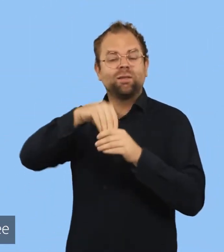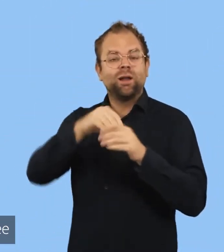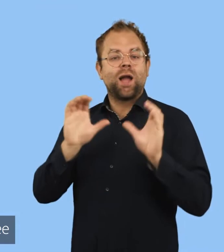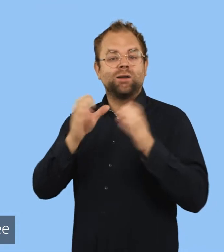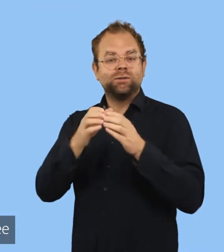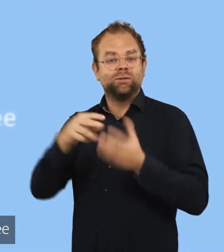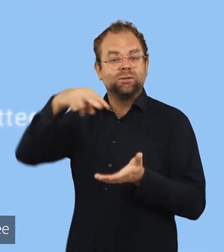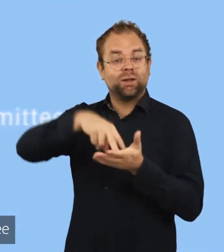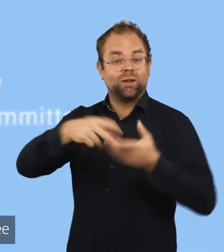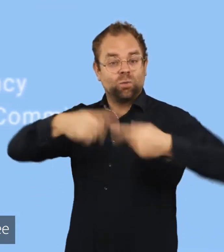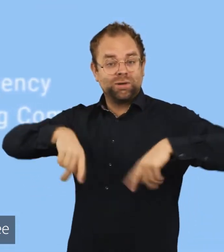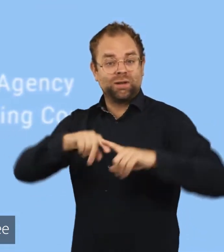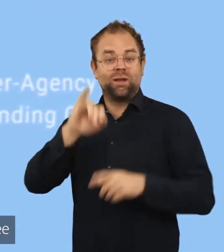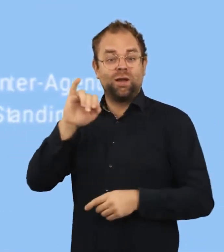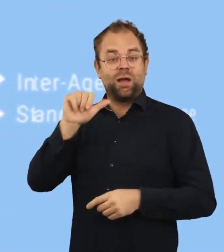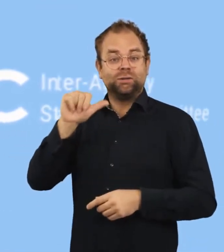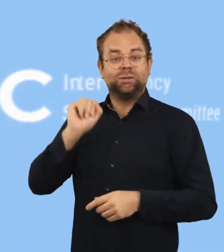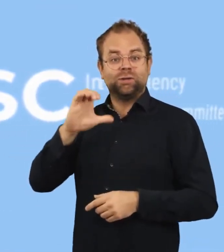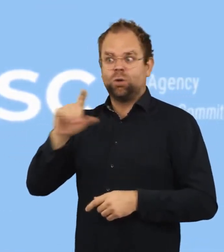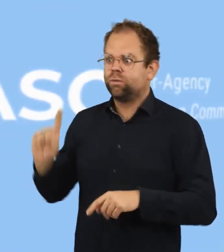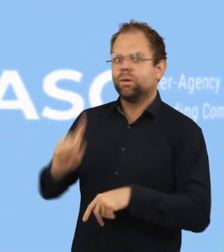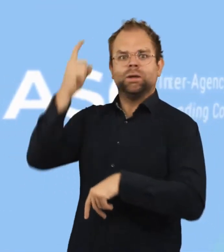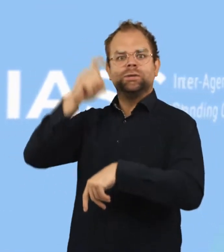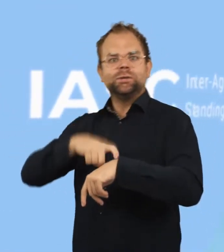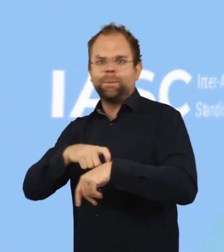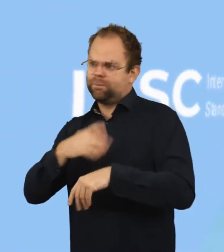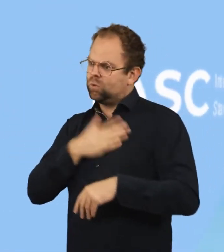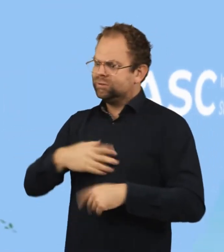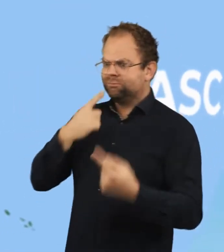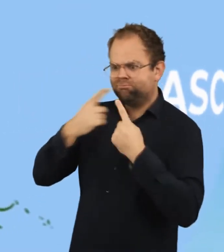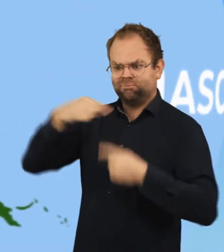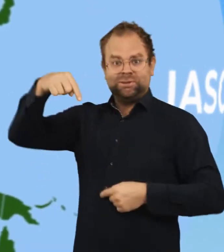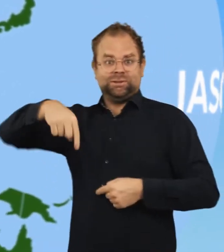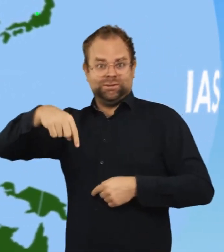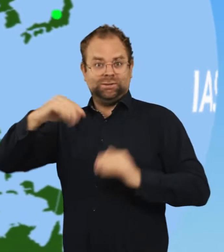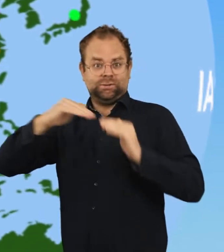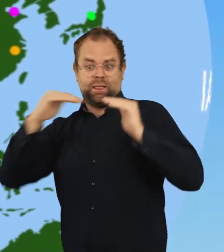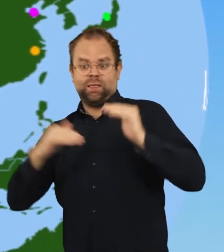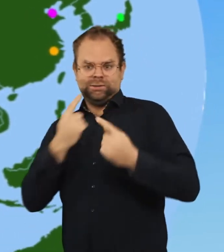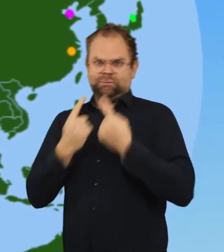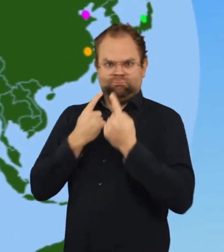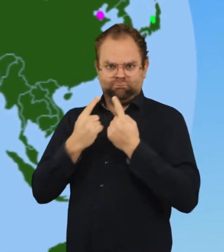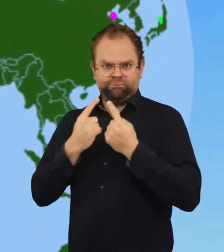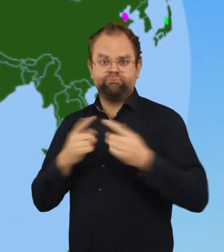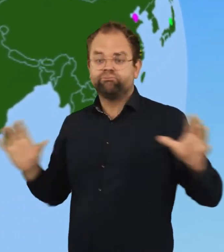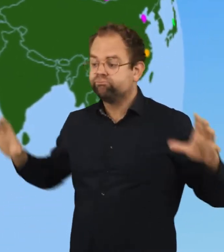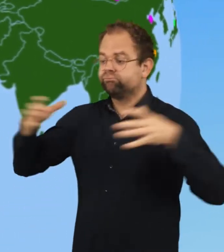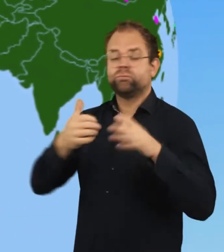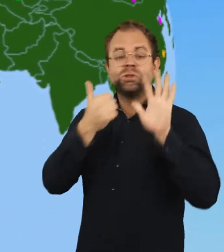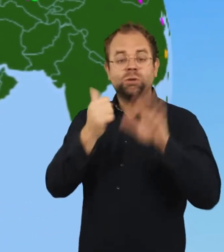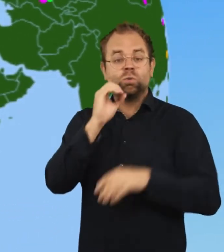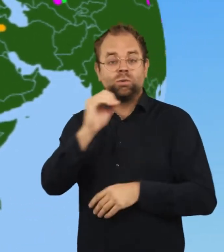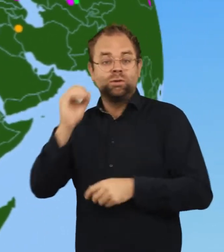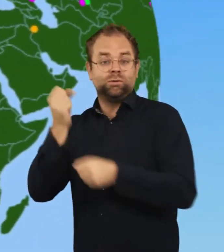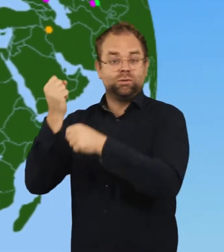the Interagency Standing Committee broke new ground in addressing these inequities. It produced, together with 600